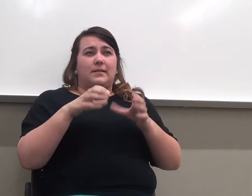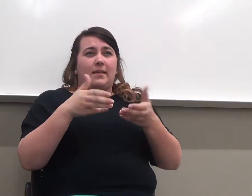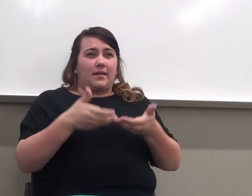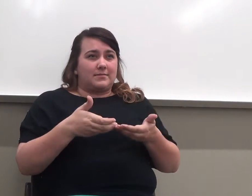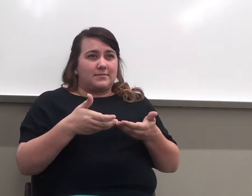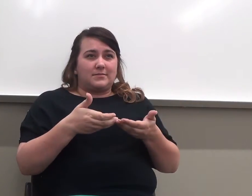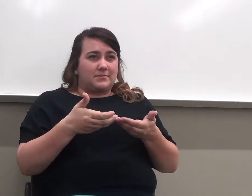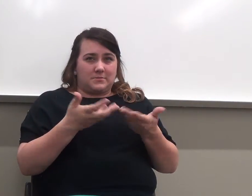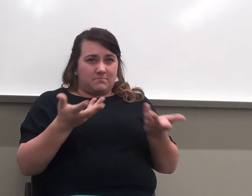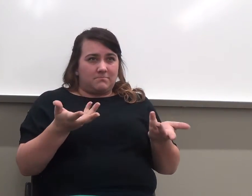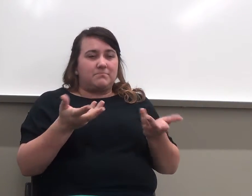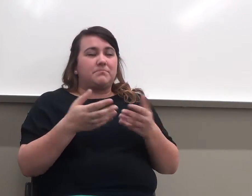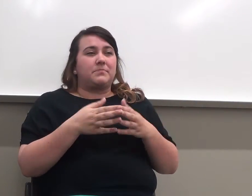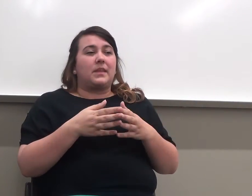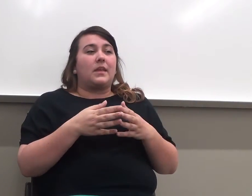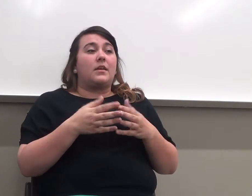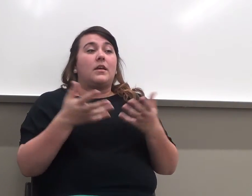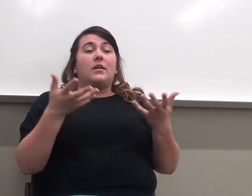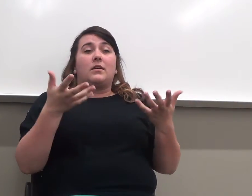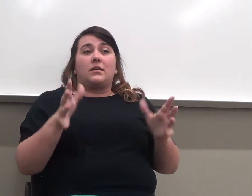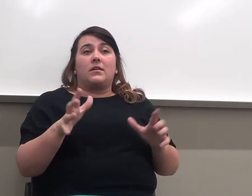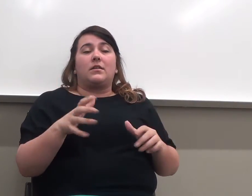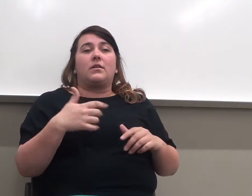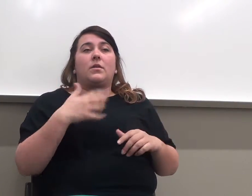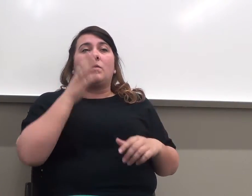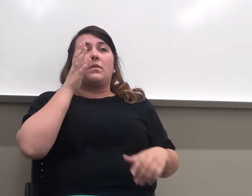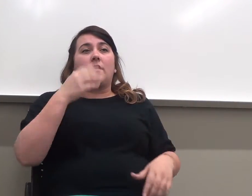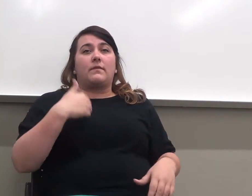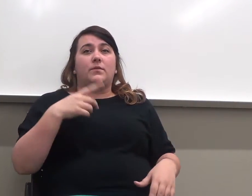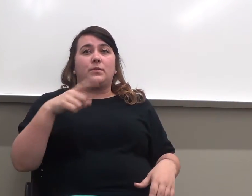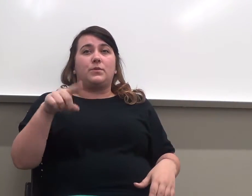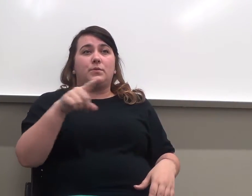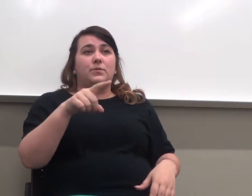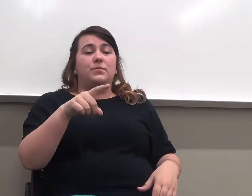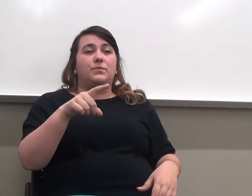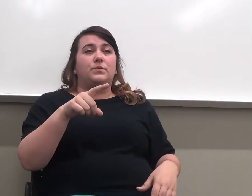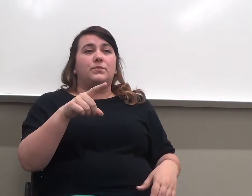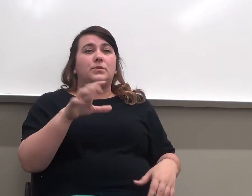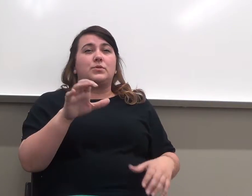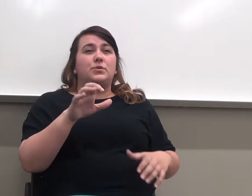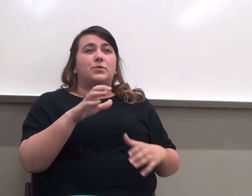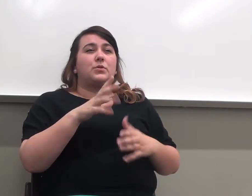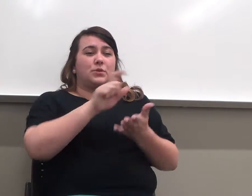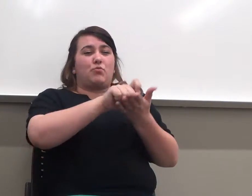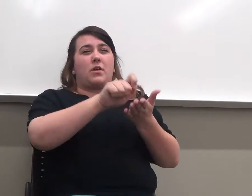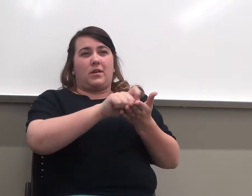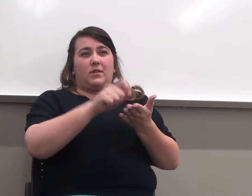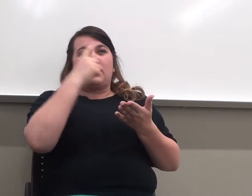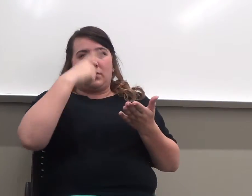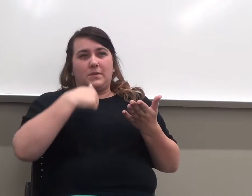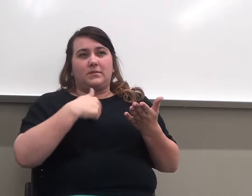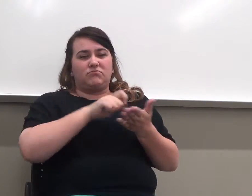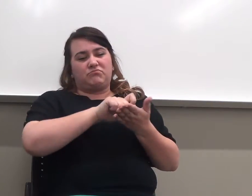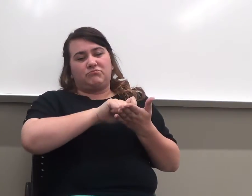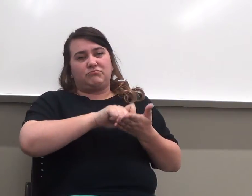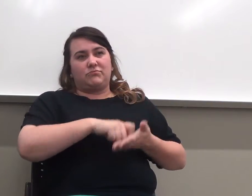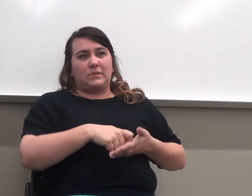class, and then I'm going to have you do a piece of writing for me. I'm to give you a little writing